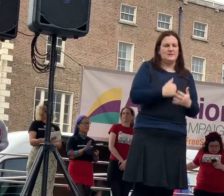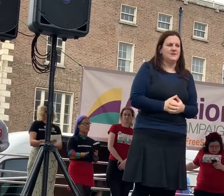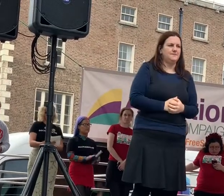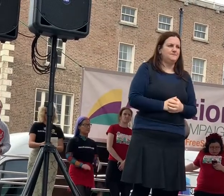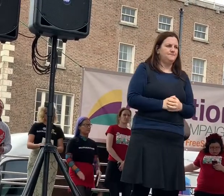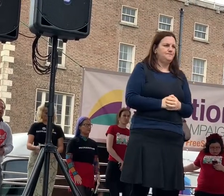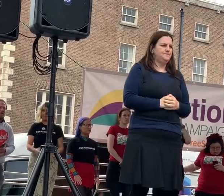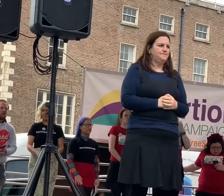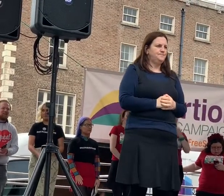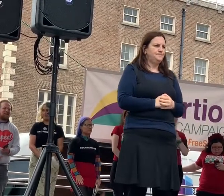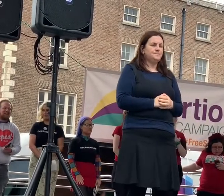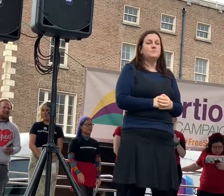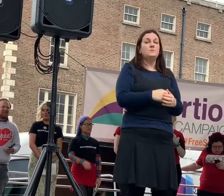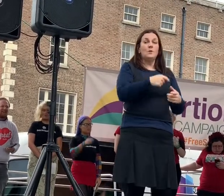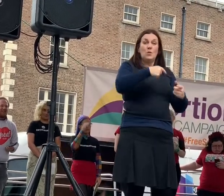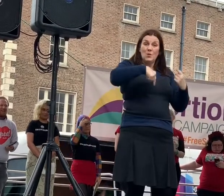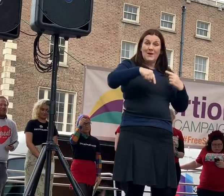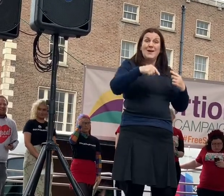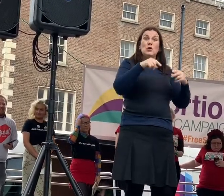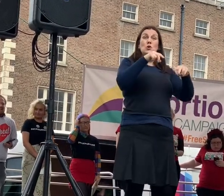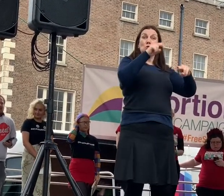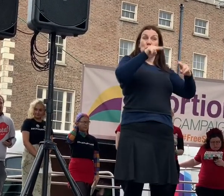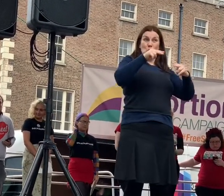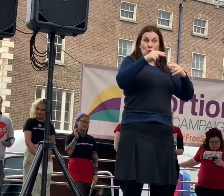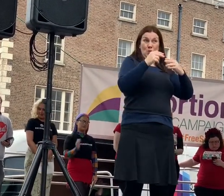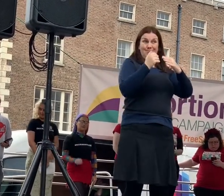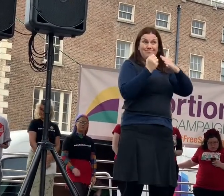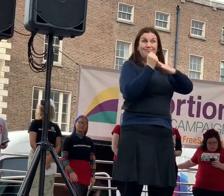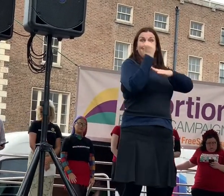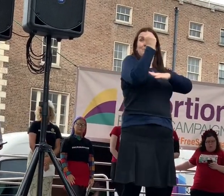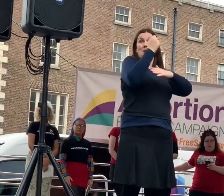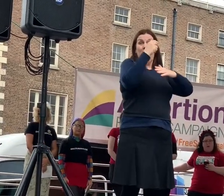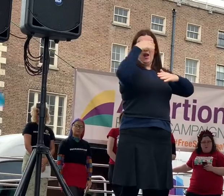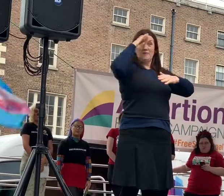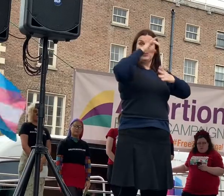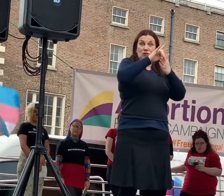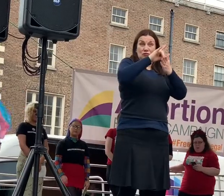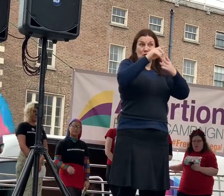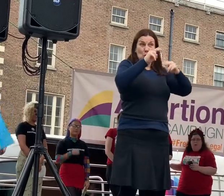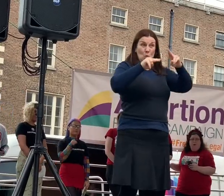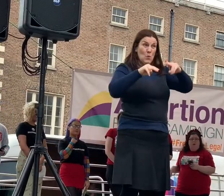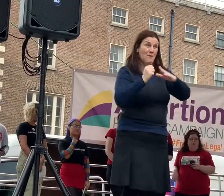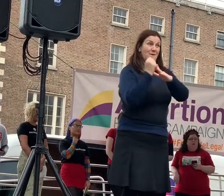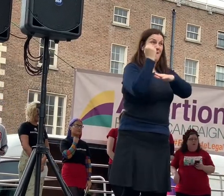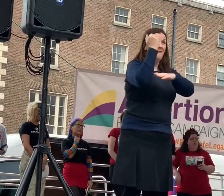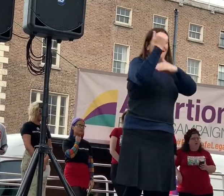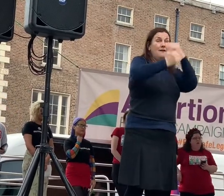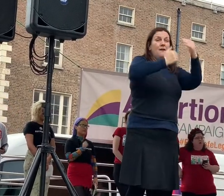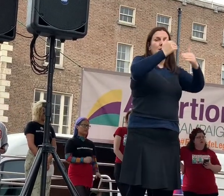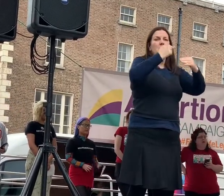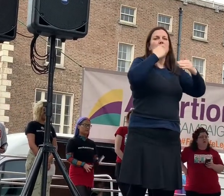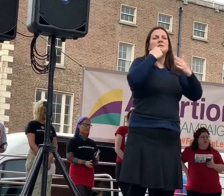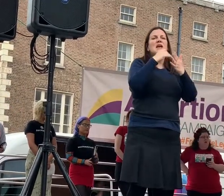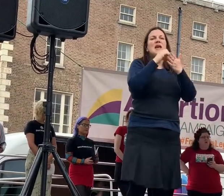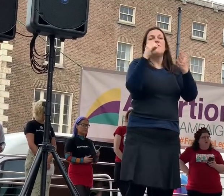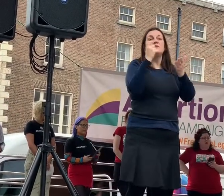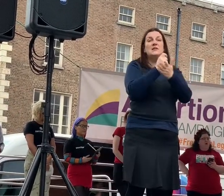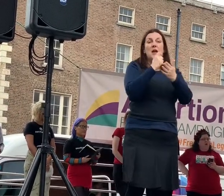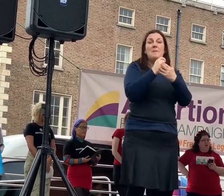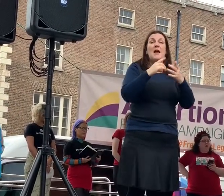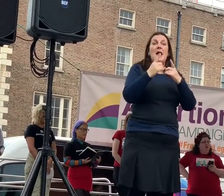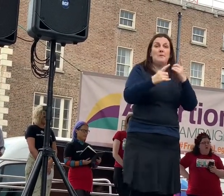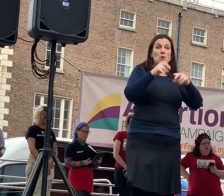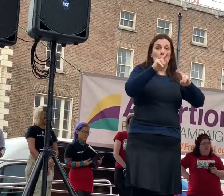We stand on the cusp of a new dawn in Irish history. But with every new dawn, a shadow can be cast.